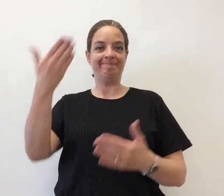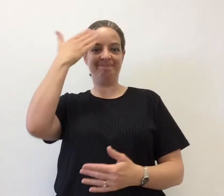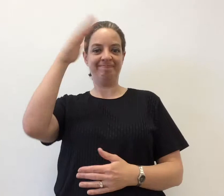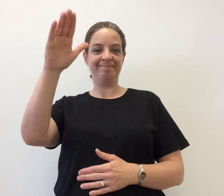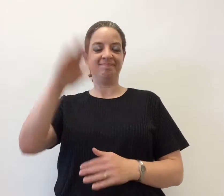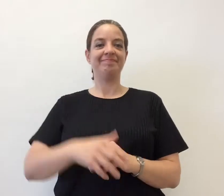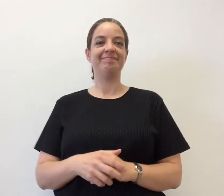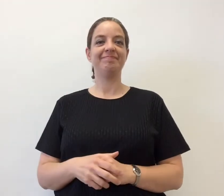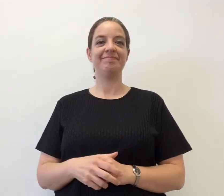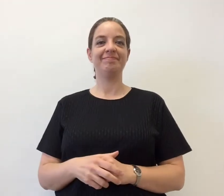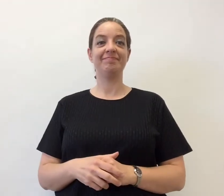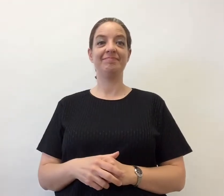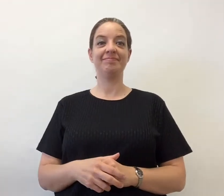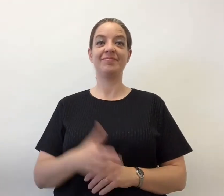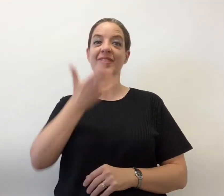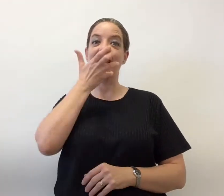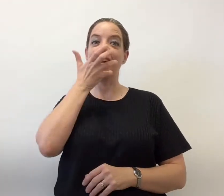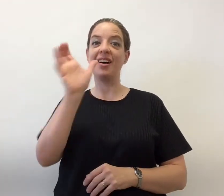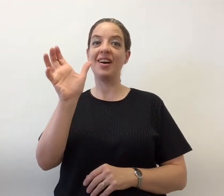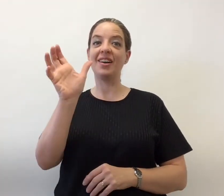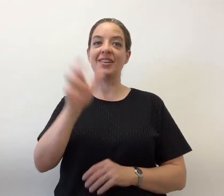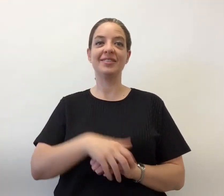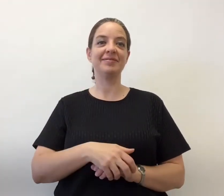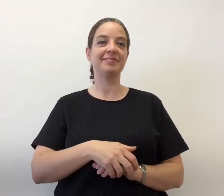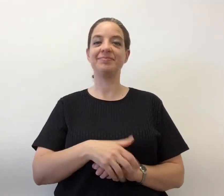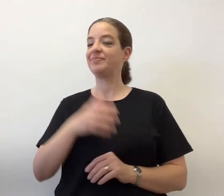I'm going to help you with some of the signs that maybe you don't know, like hot.